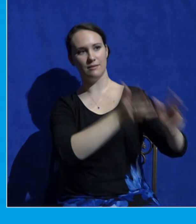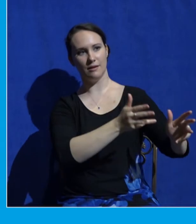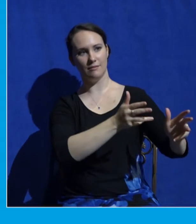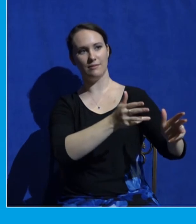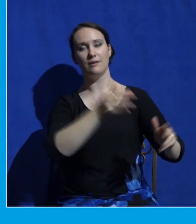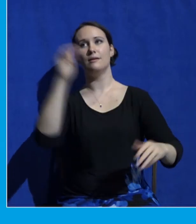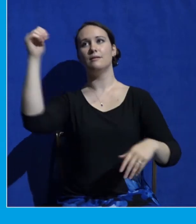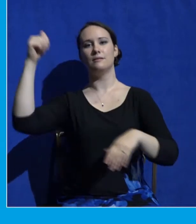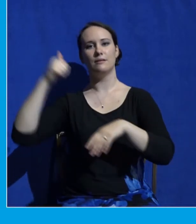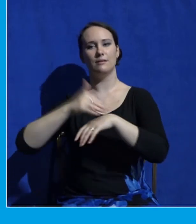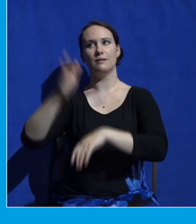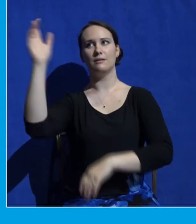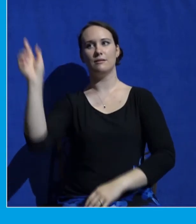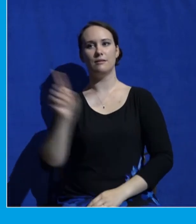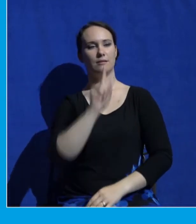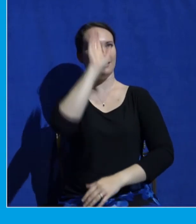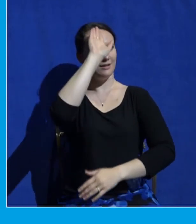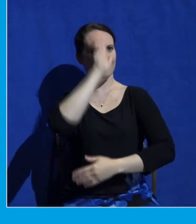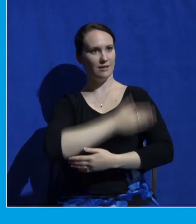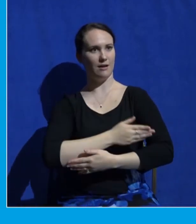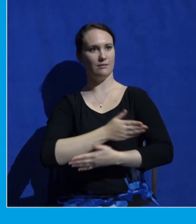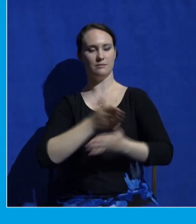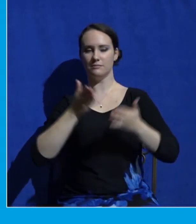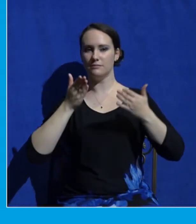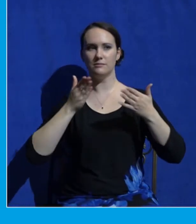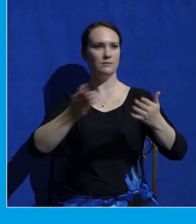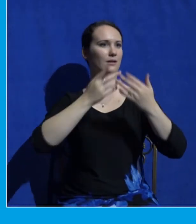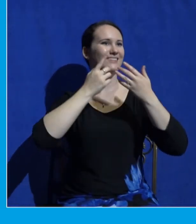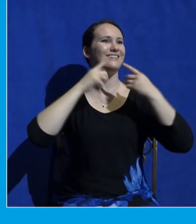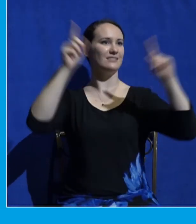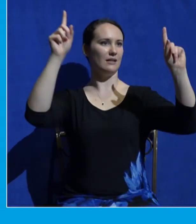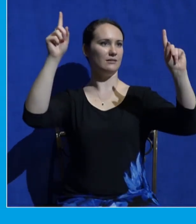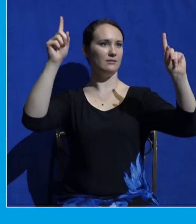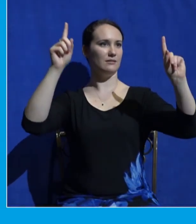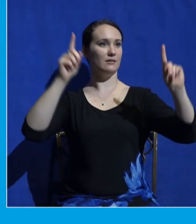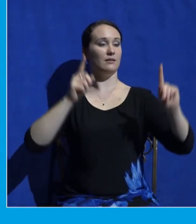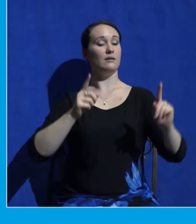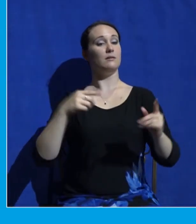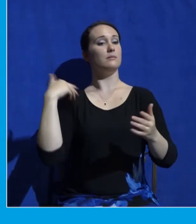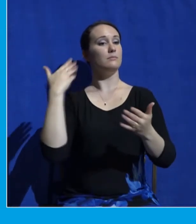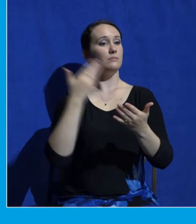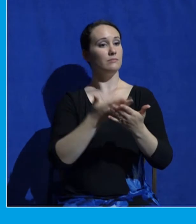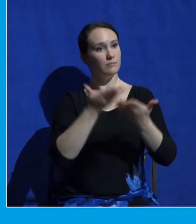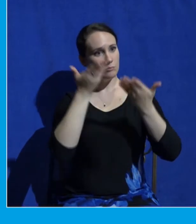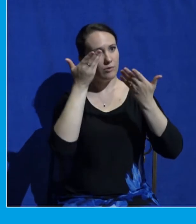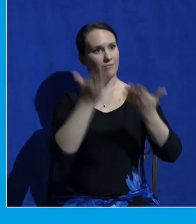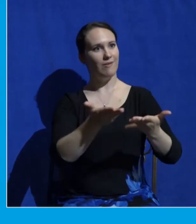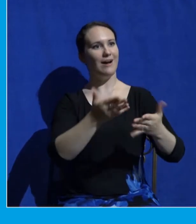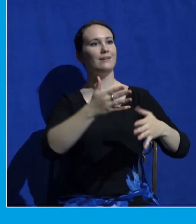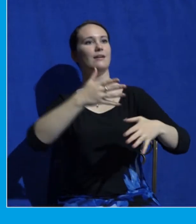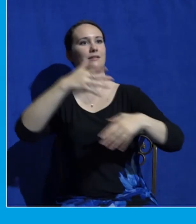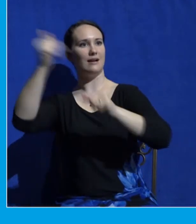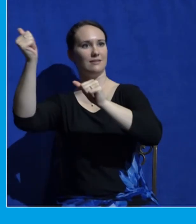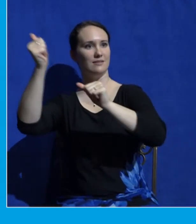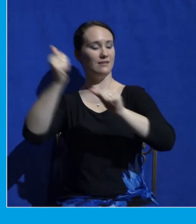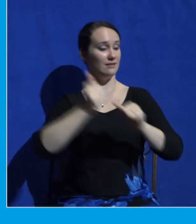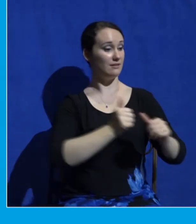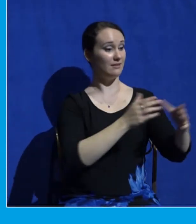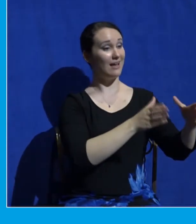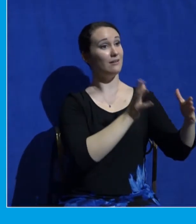son to make a way out to provide an exodus from slavery to sin and death. You say, how is